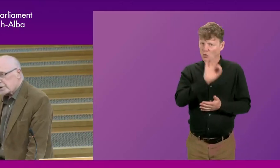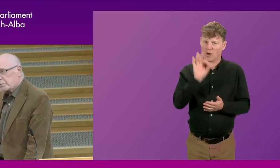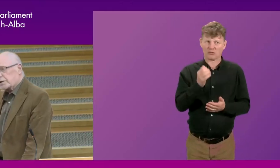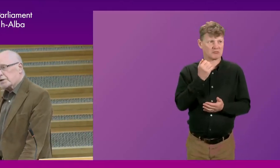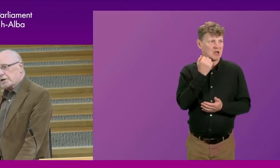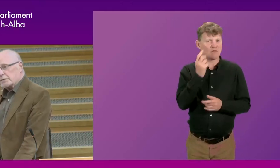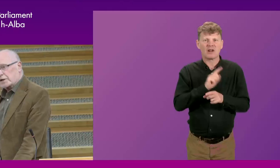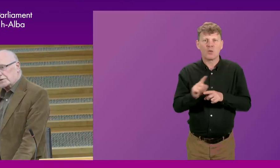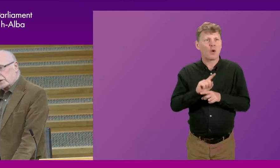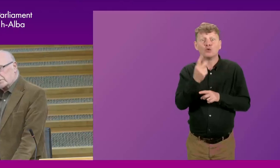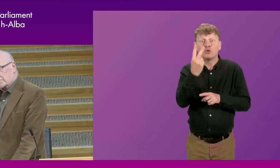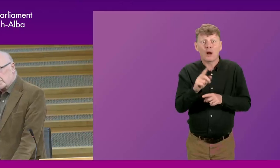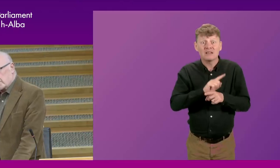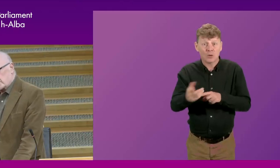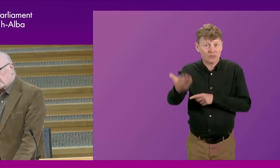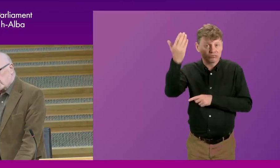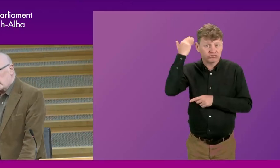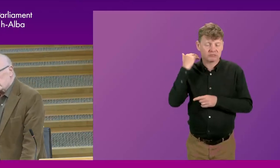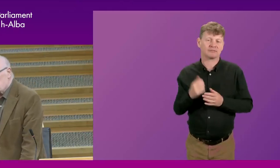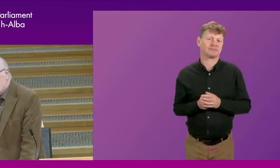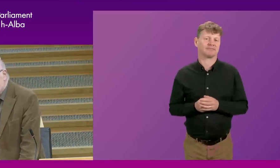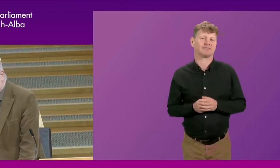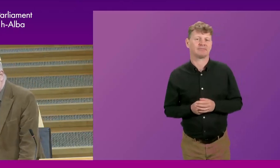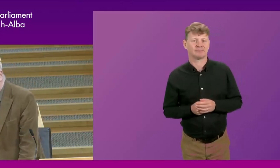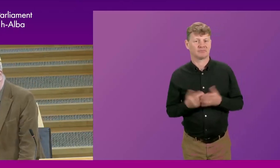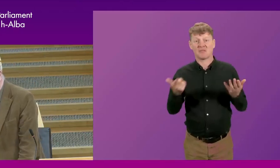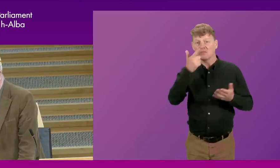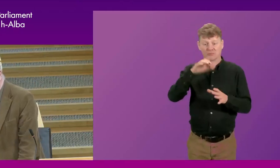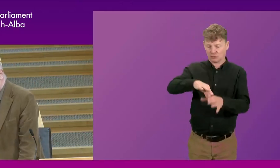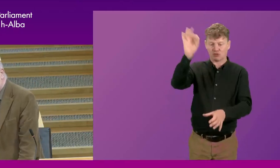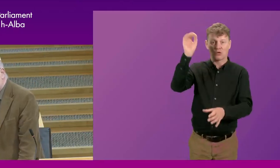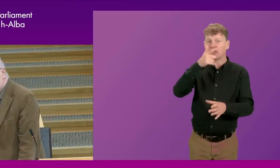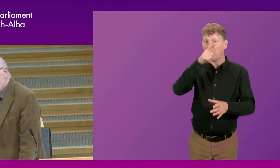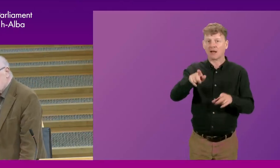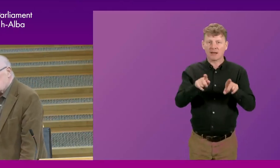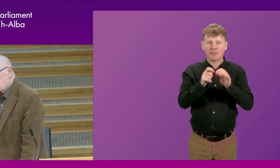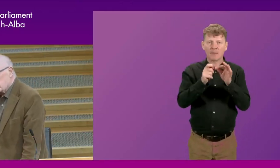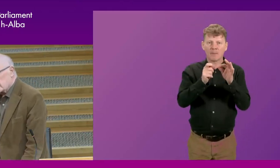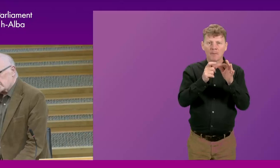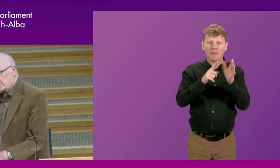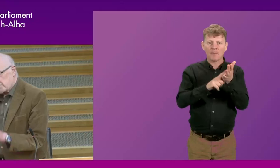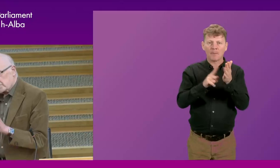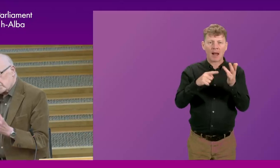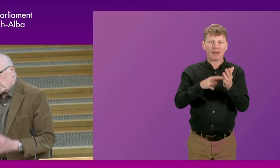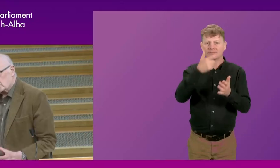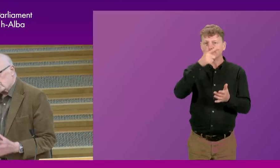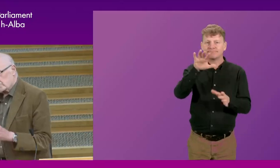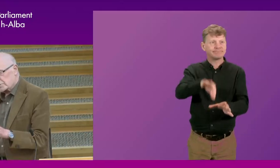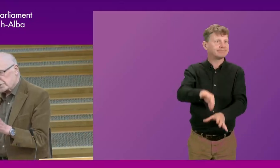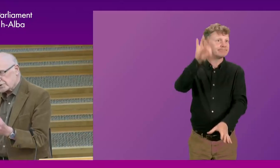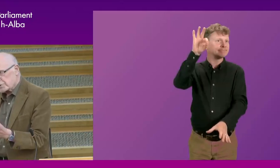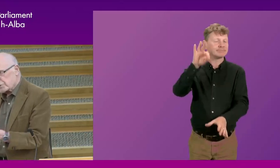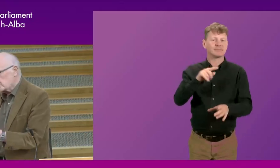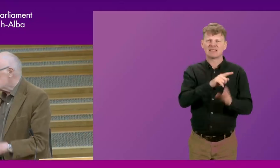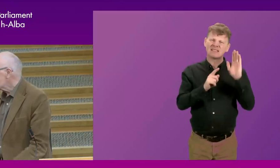was at one time, when I started. And it was lucky to draw then, it was a ballot. And the Speaker also